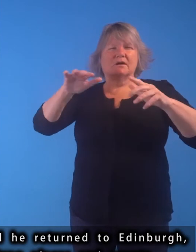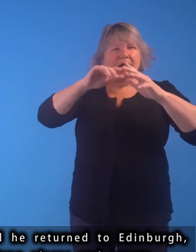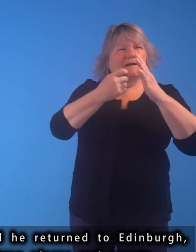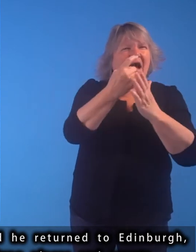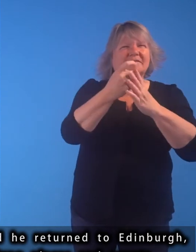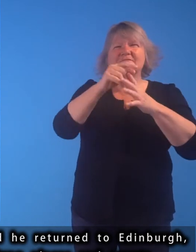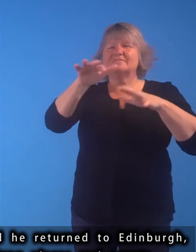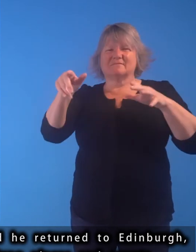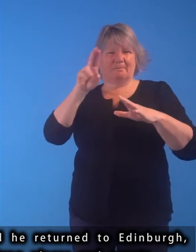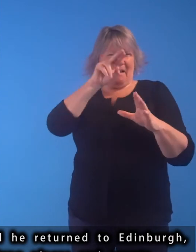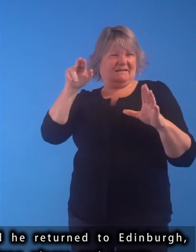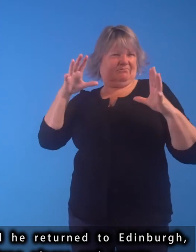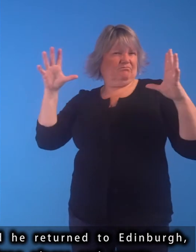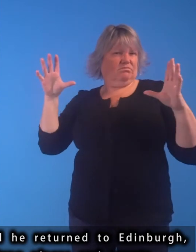of far-flung places and events.